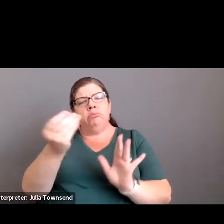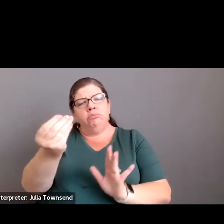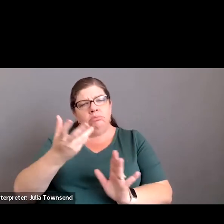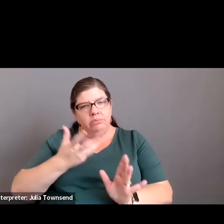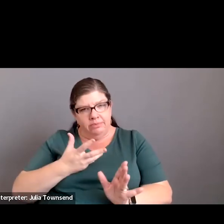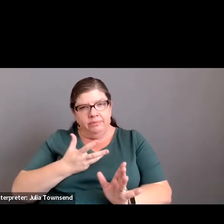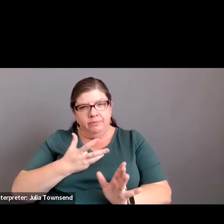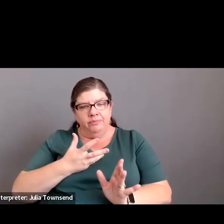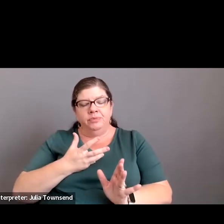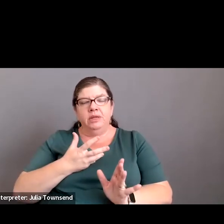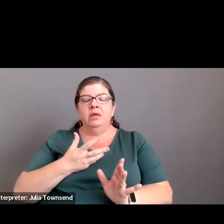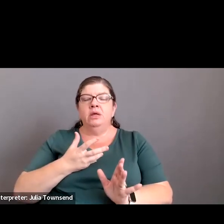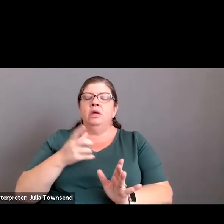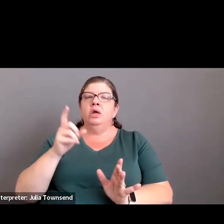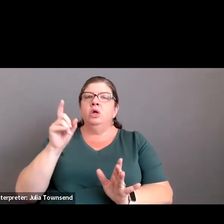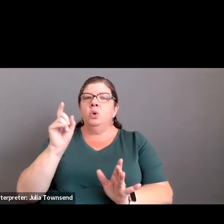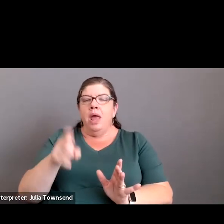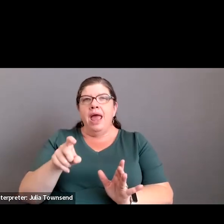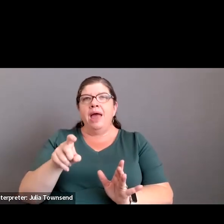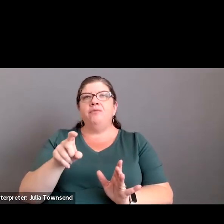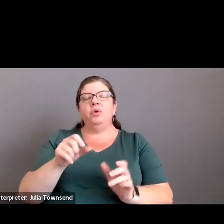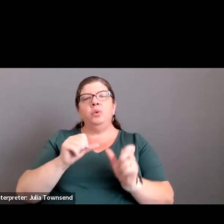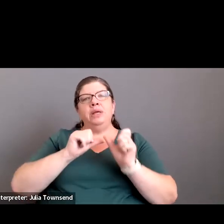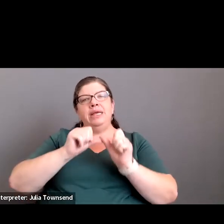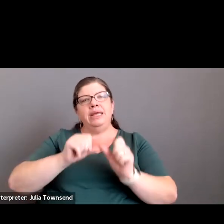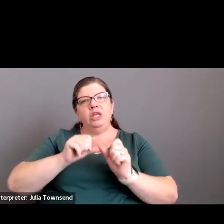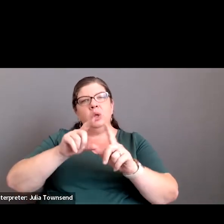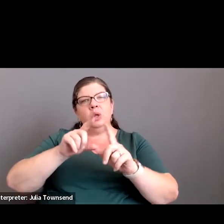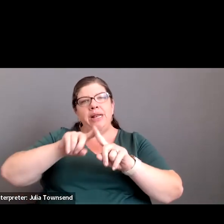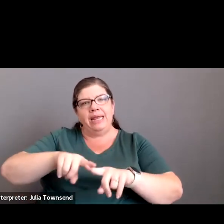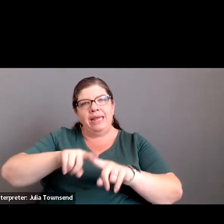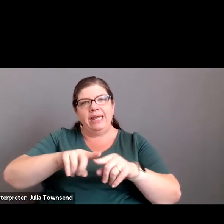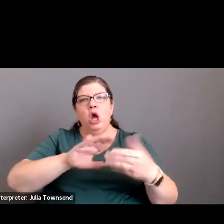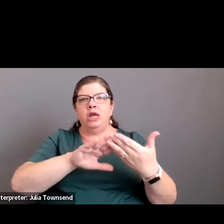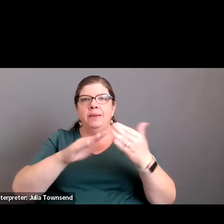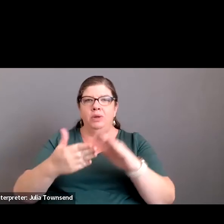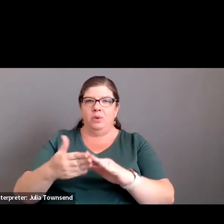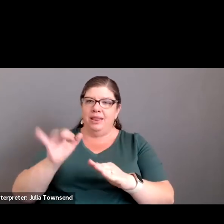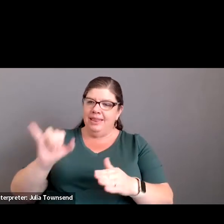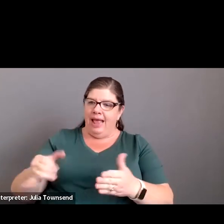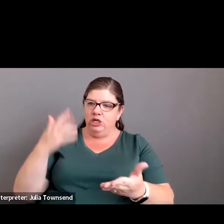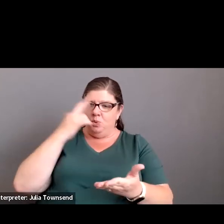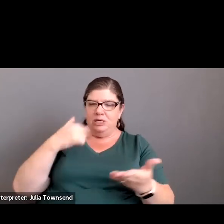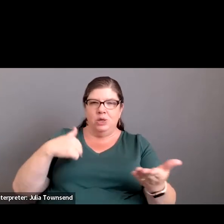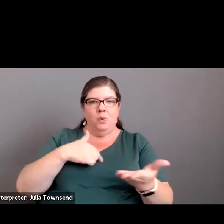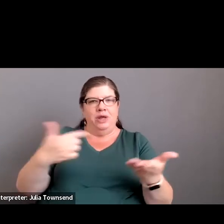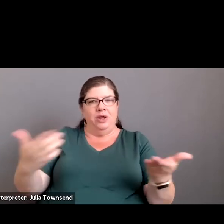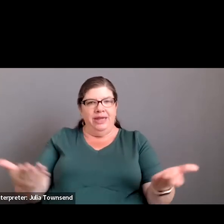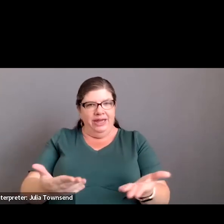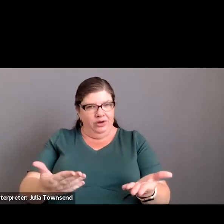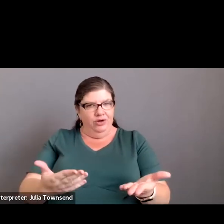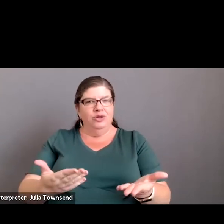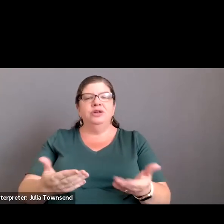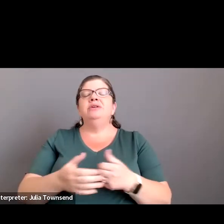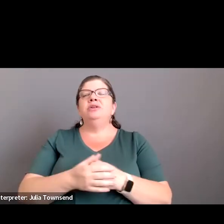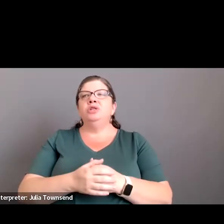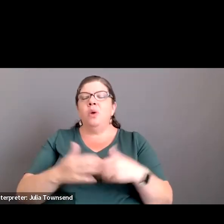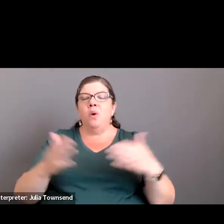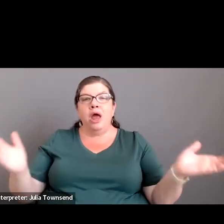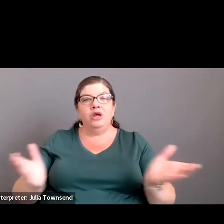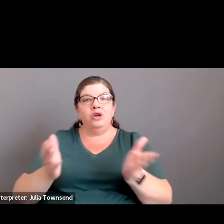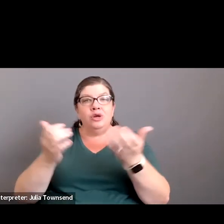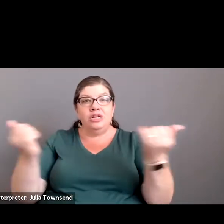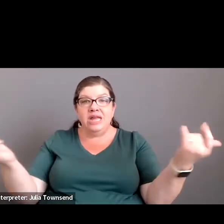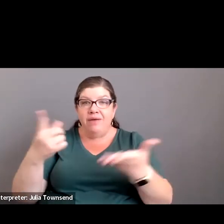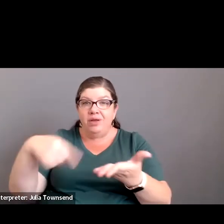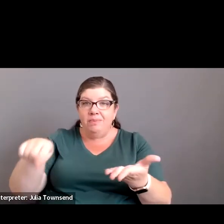And, you know, you have to continue leaning on community because that's what we're really here for. So I encourage everyone in